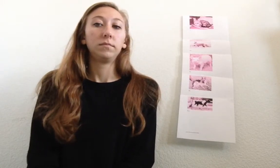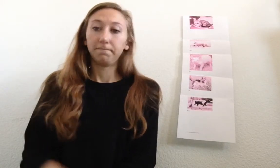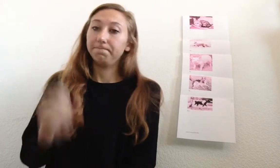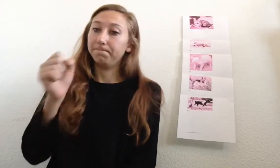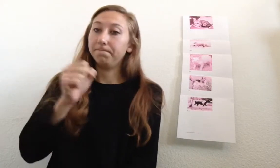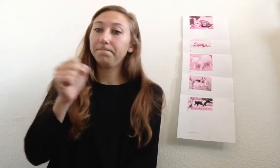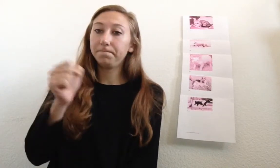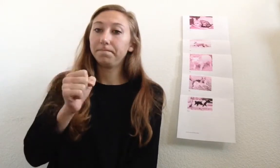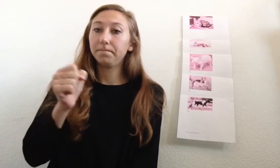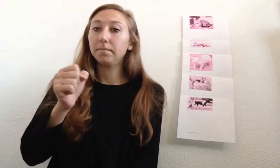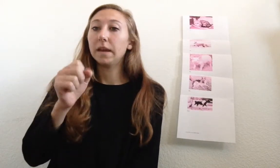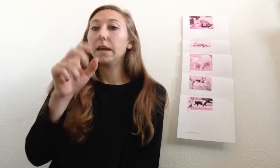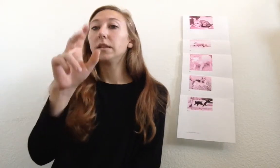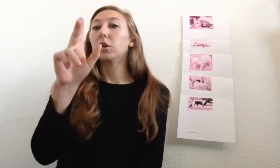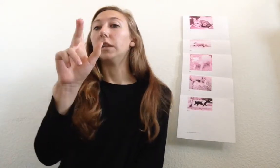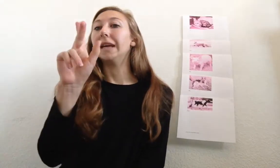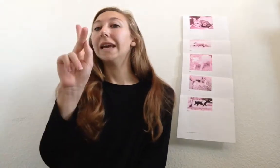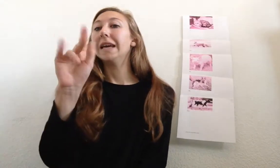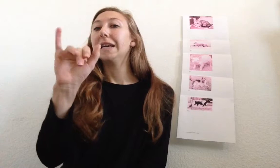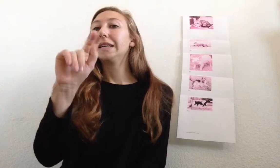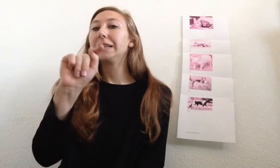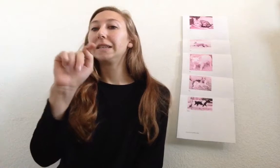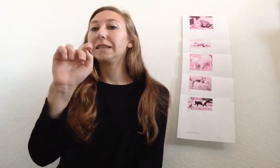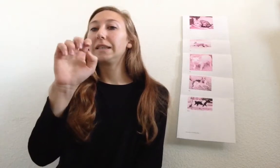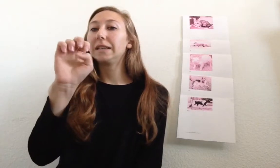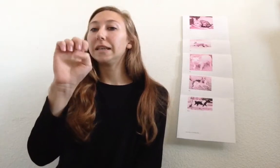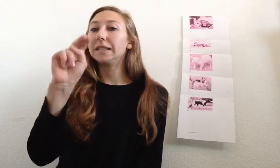Mm-hmm. It's called a kitten.